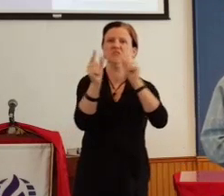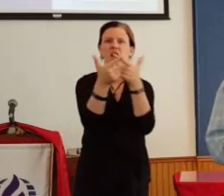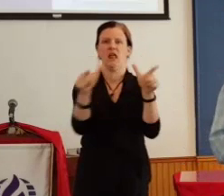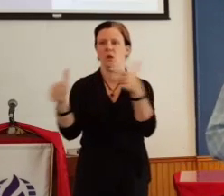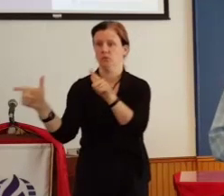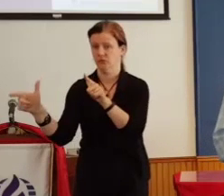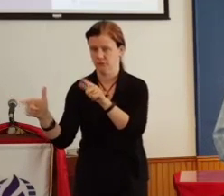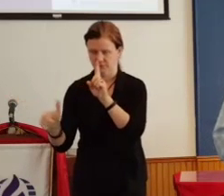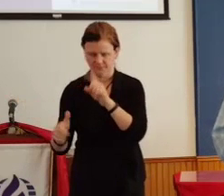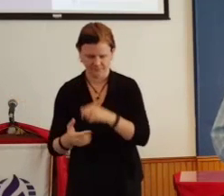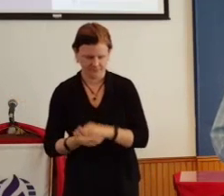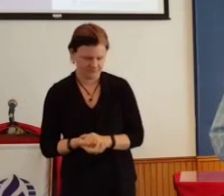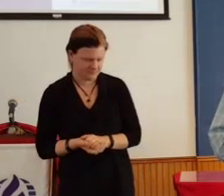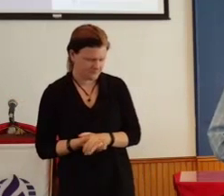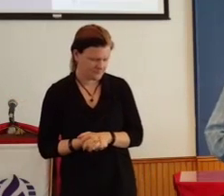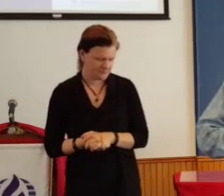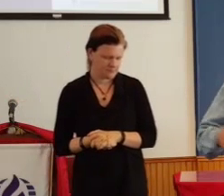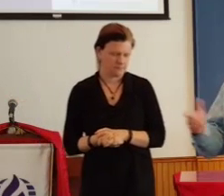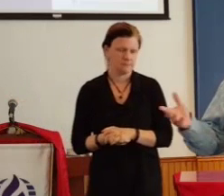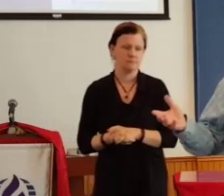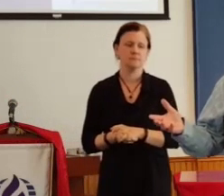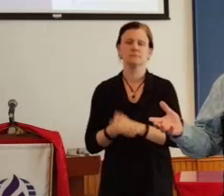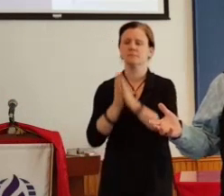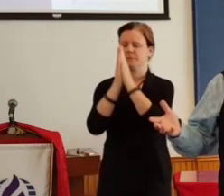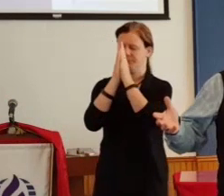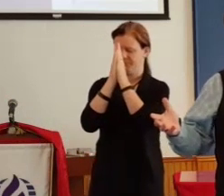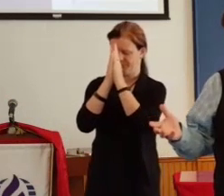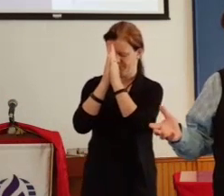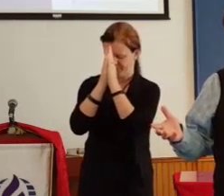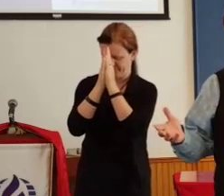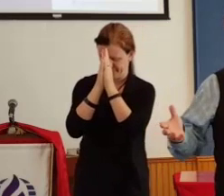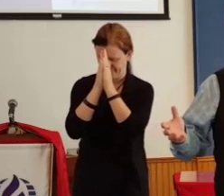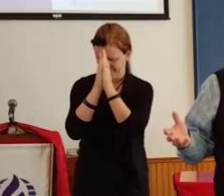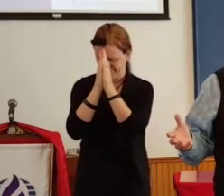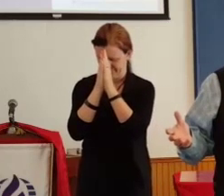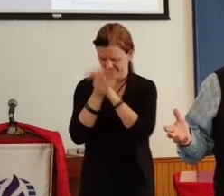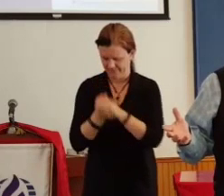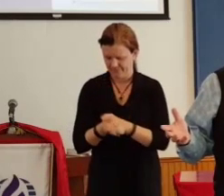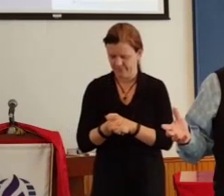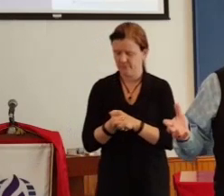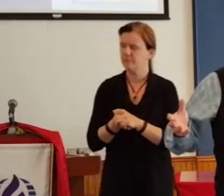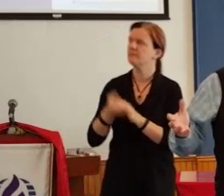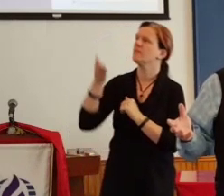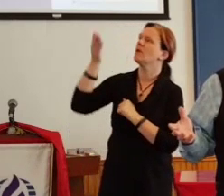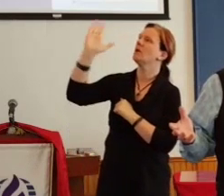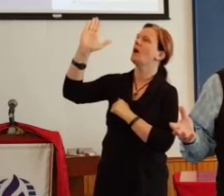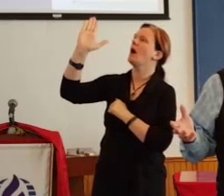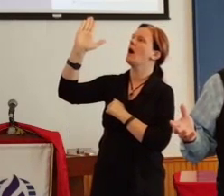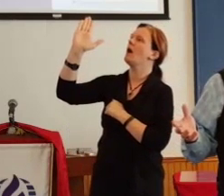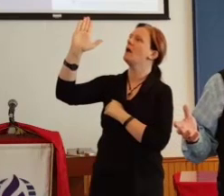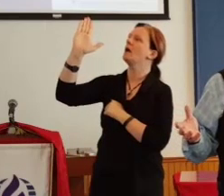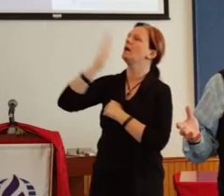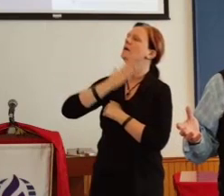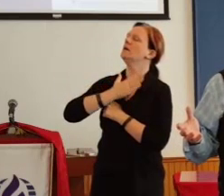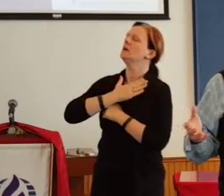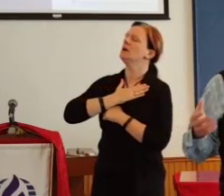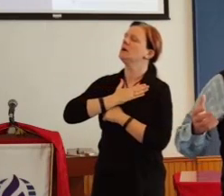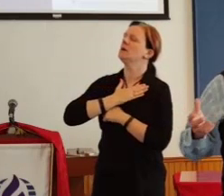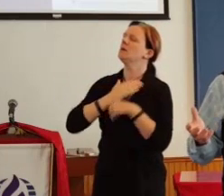let's explore that a little further. Will you pray with me please? God may the words of my mouth and all of our